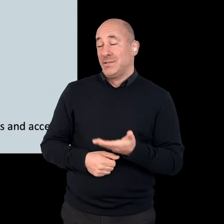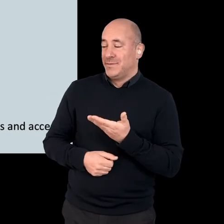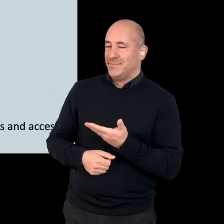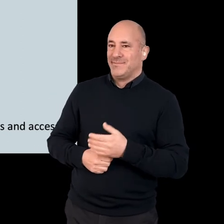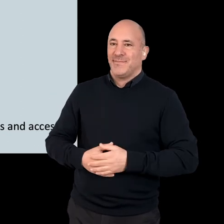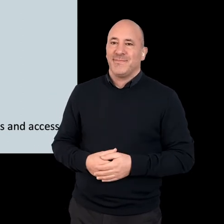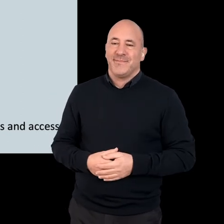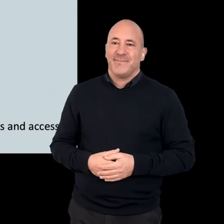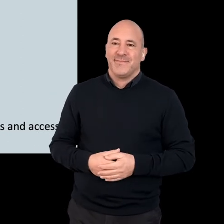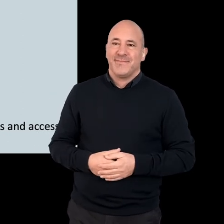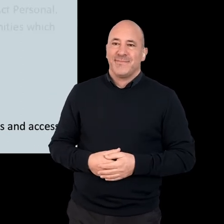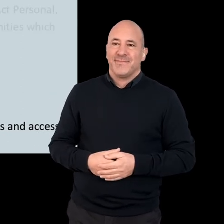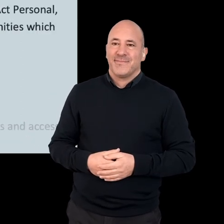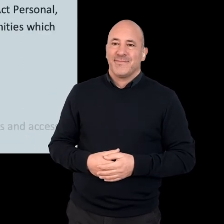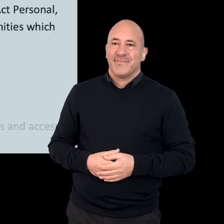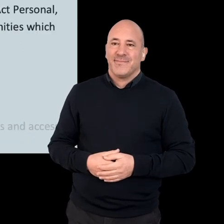Next slide, please.